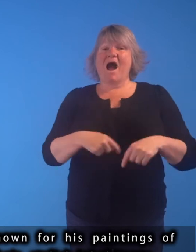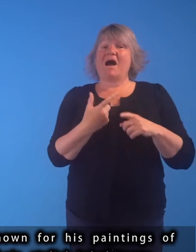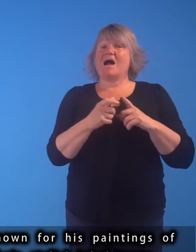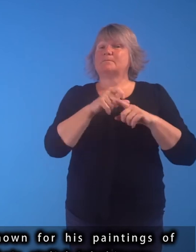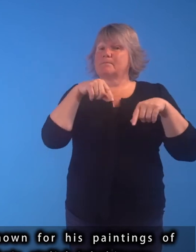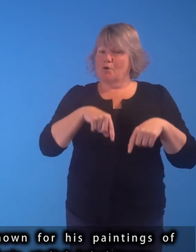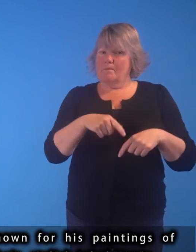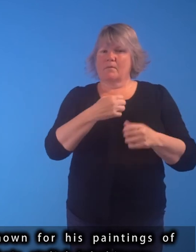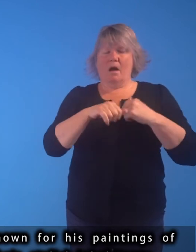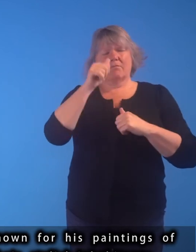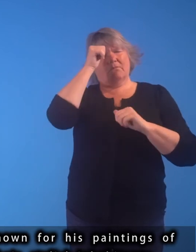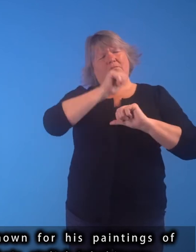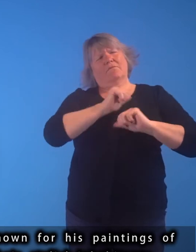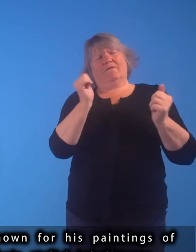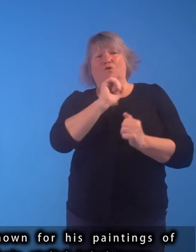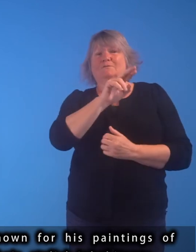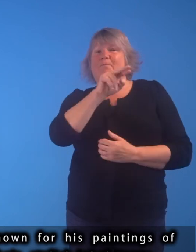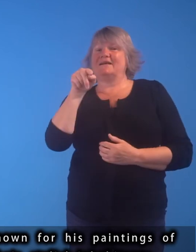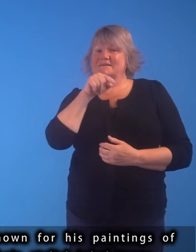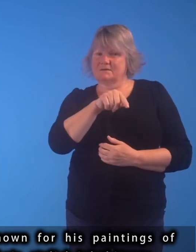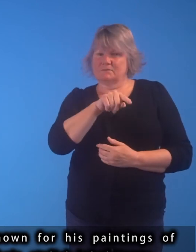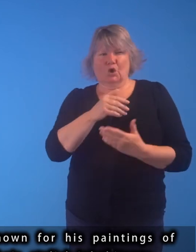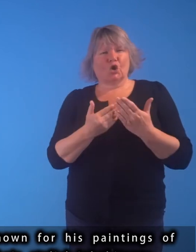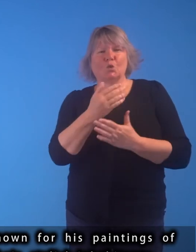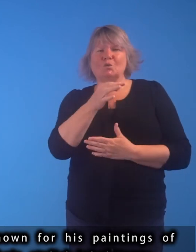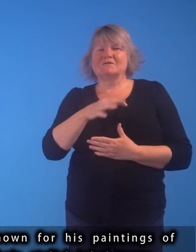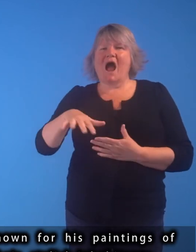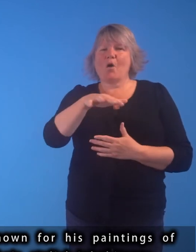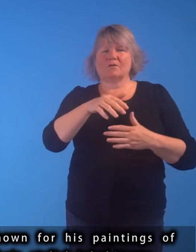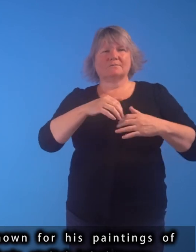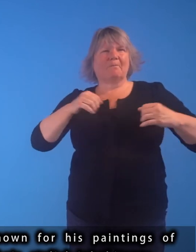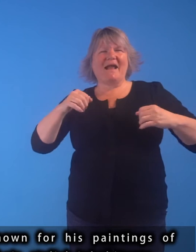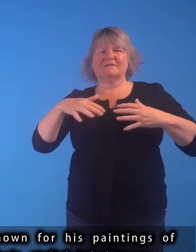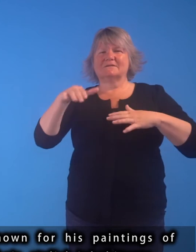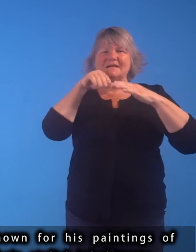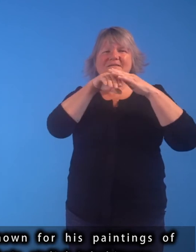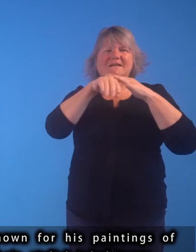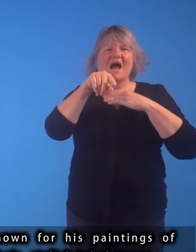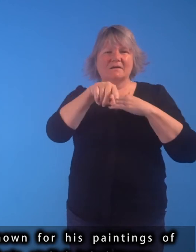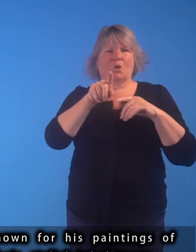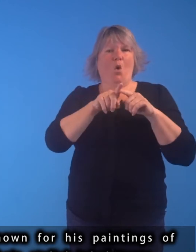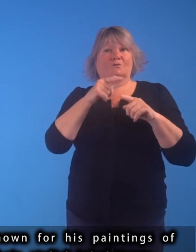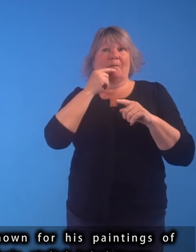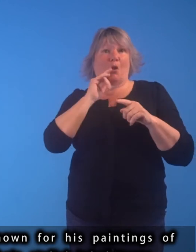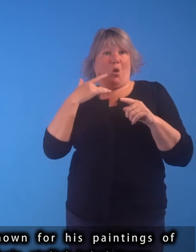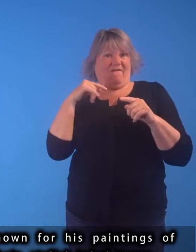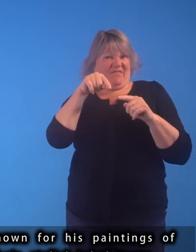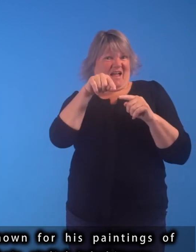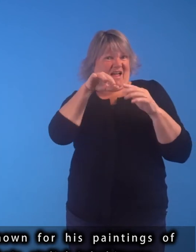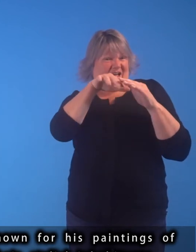Back in Edinburgh, he became well known for his paintings of spacious new town interiors and their stylish inhabitants.